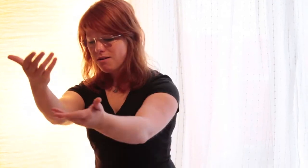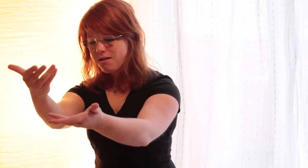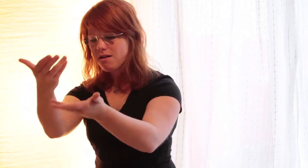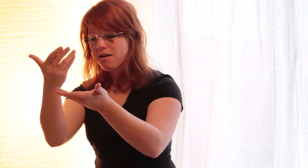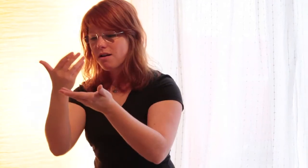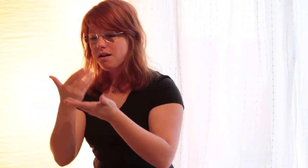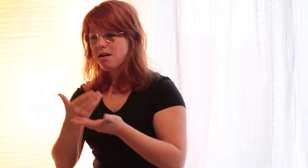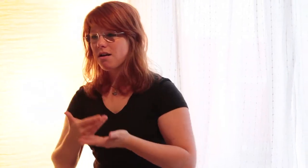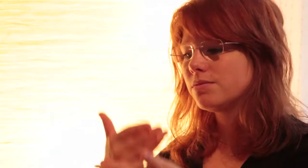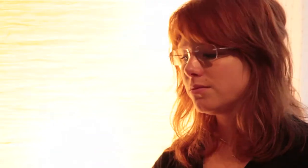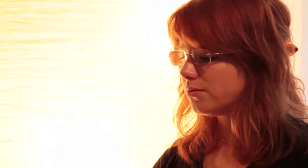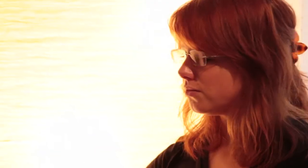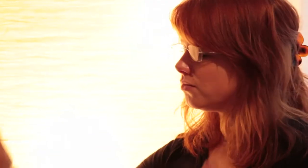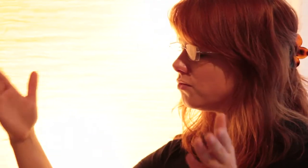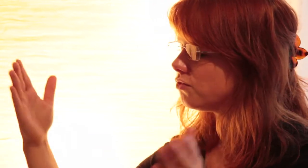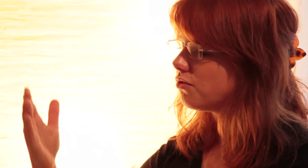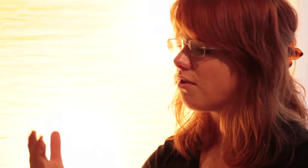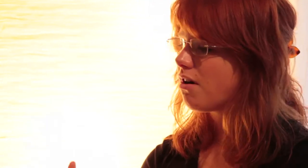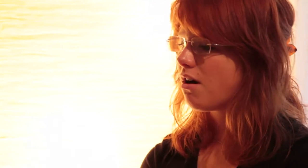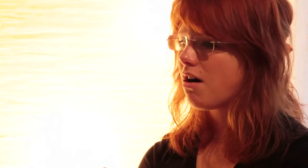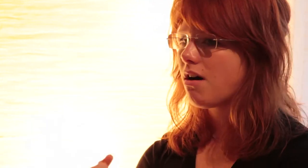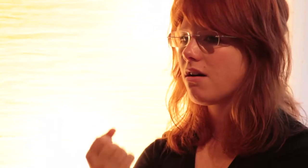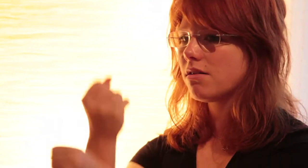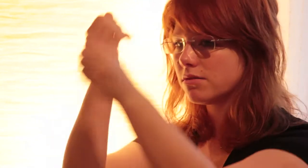That keeps me trusting